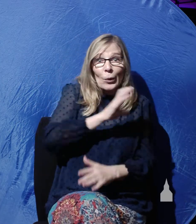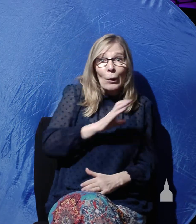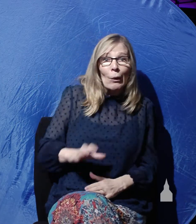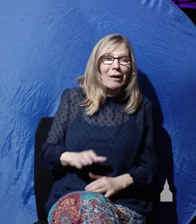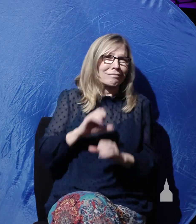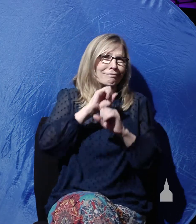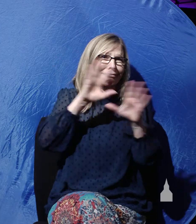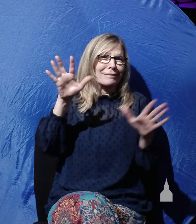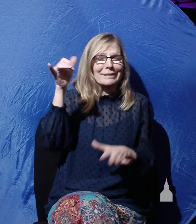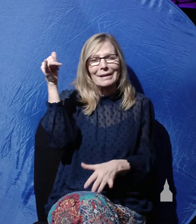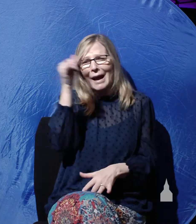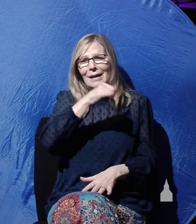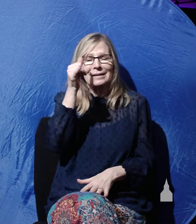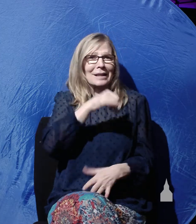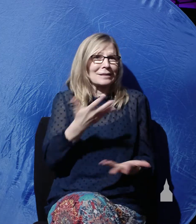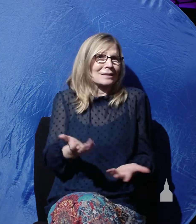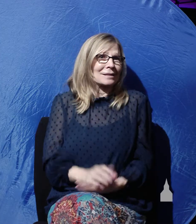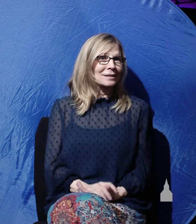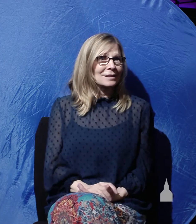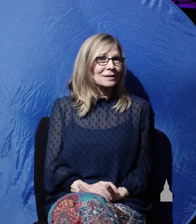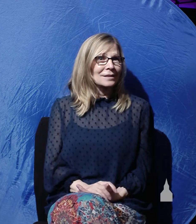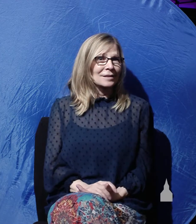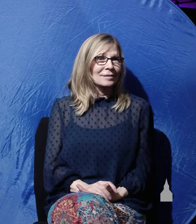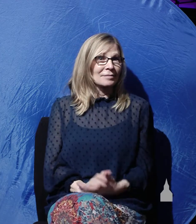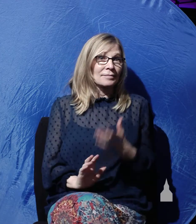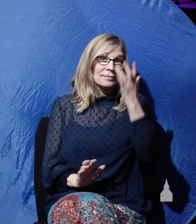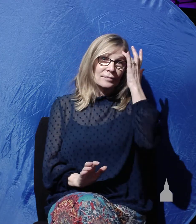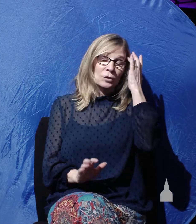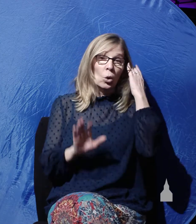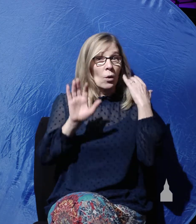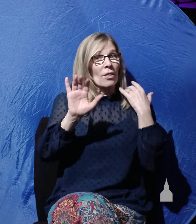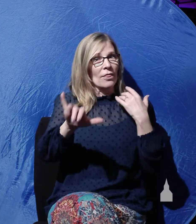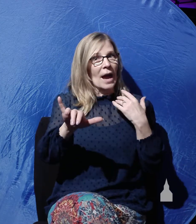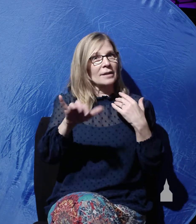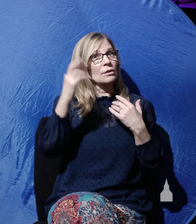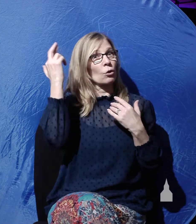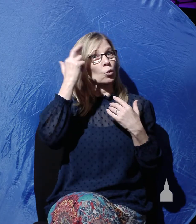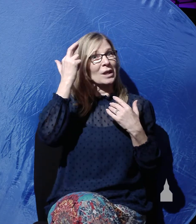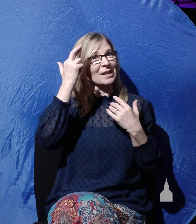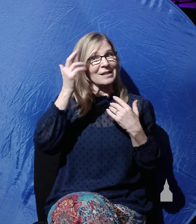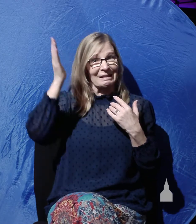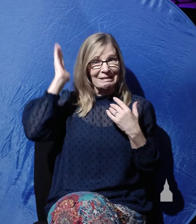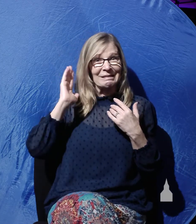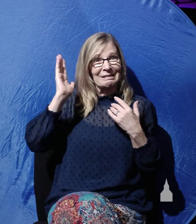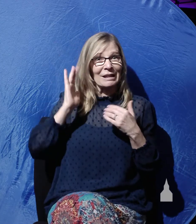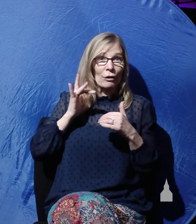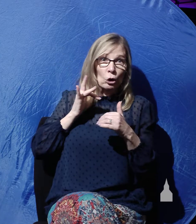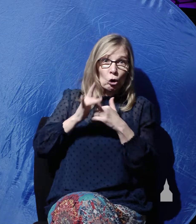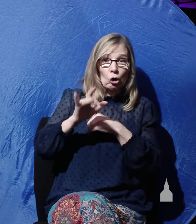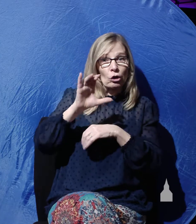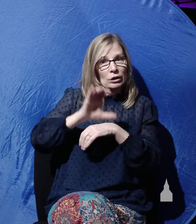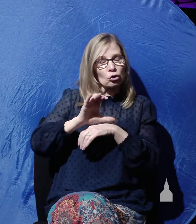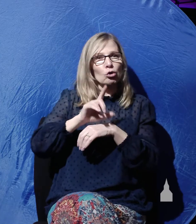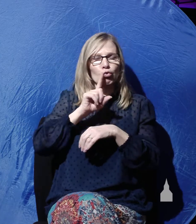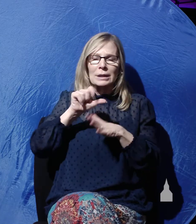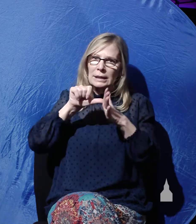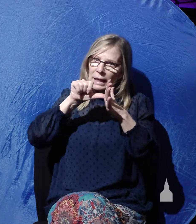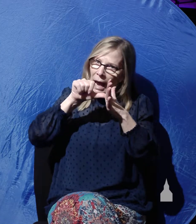nonsense. This is precisely why the early church went to great lengths to emphasize Christ's resurrection.